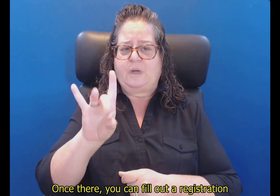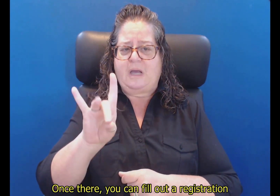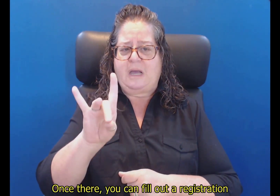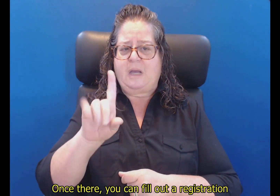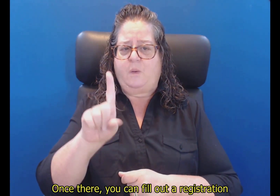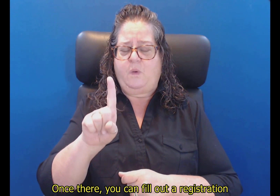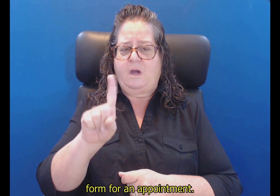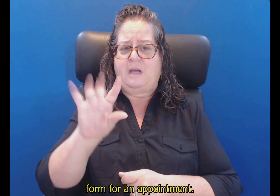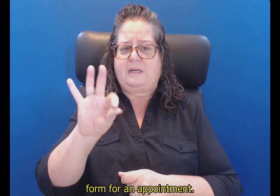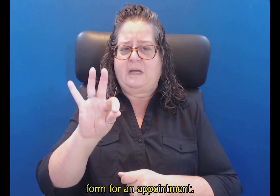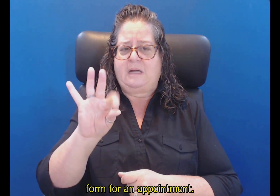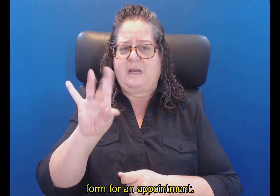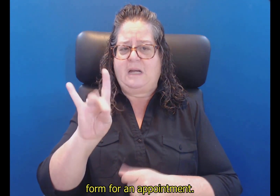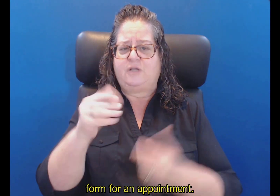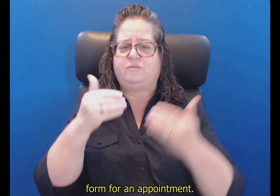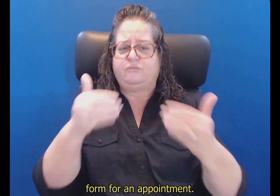out a registration form for an appointment.